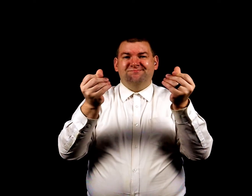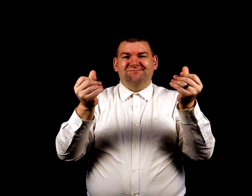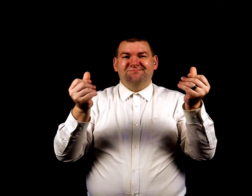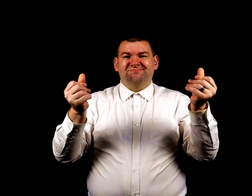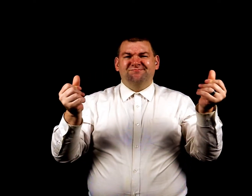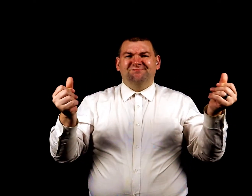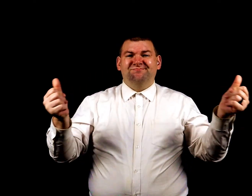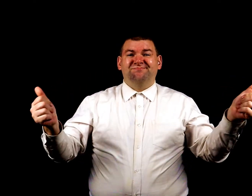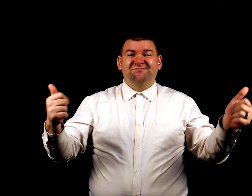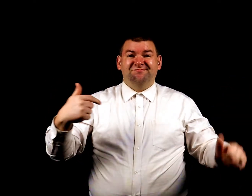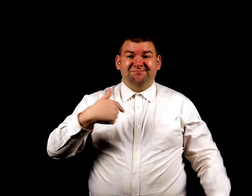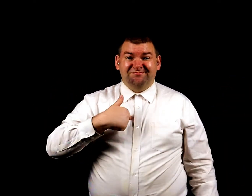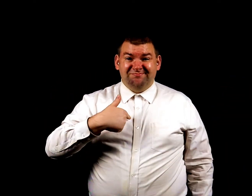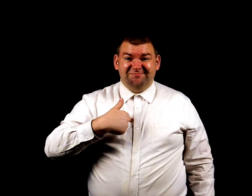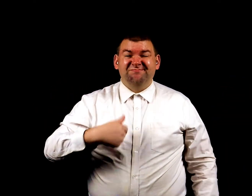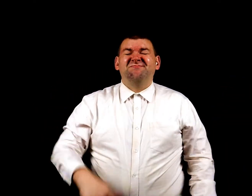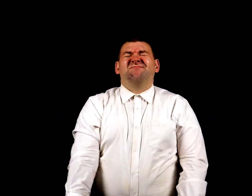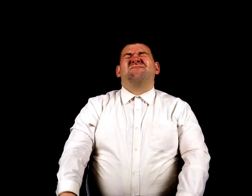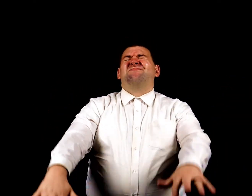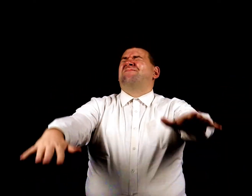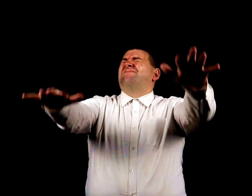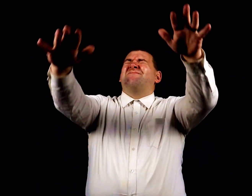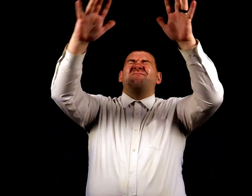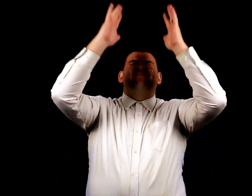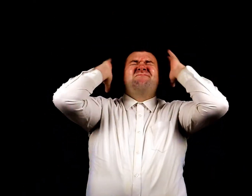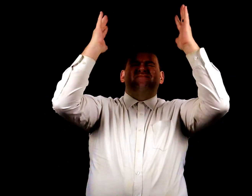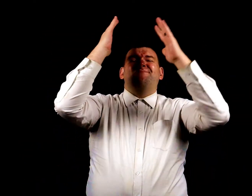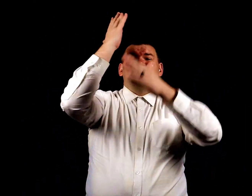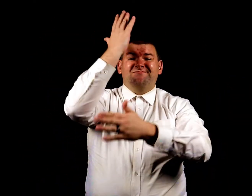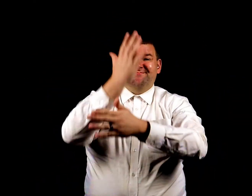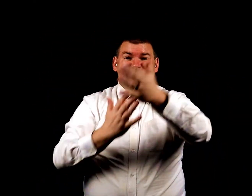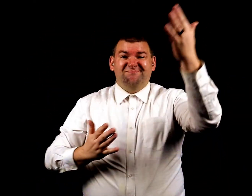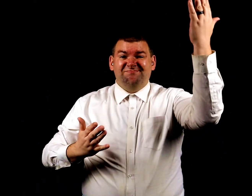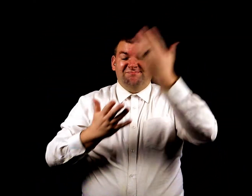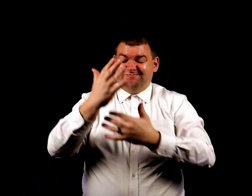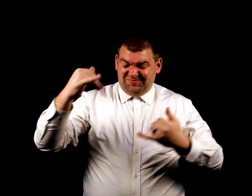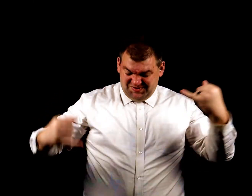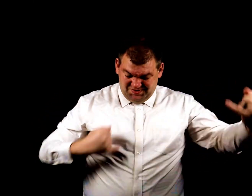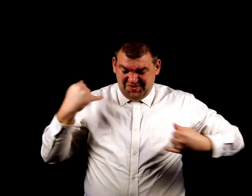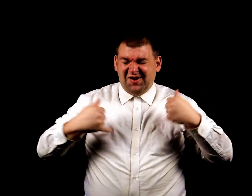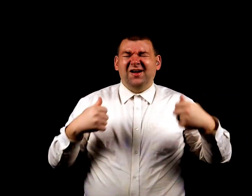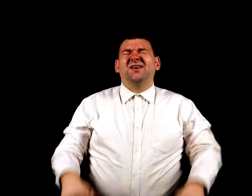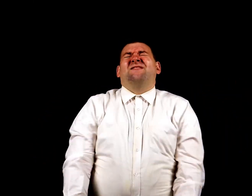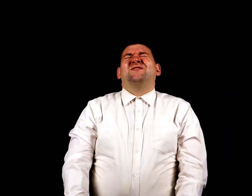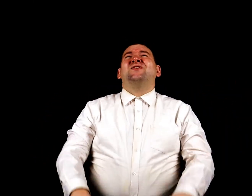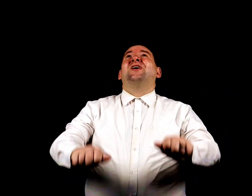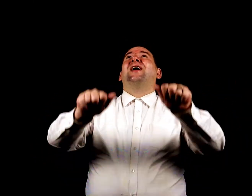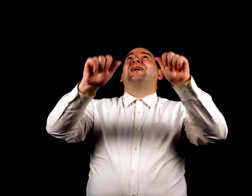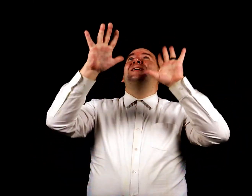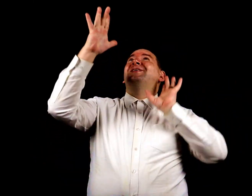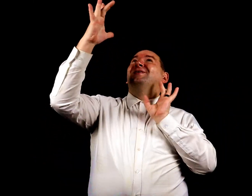I'll raise my hands I'll in the joy of surrender